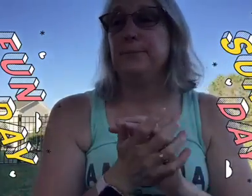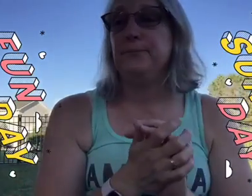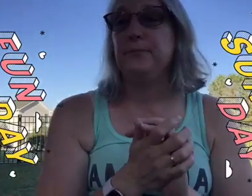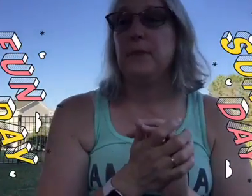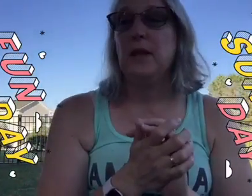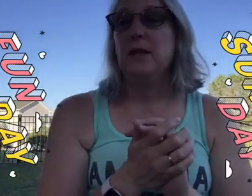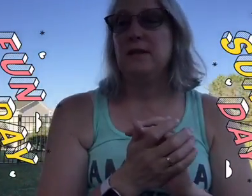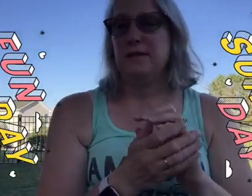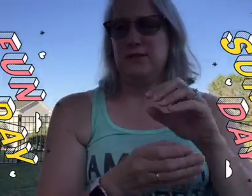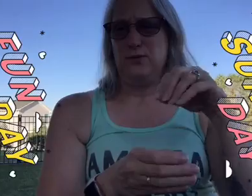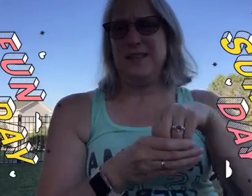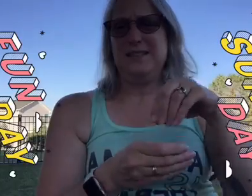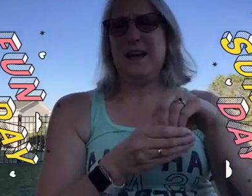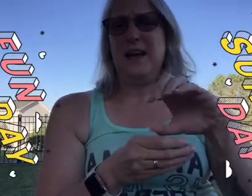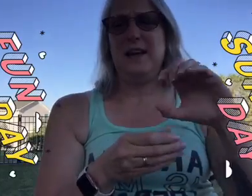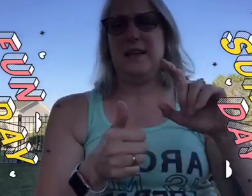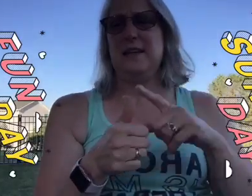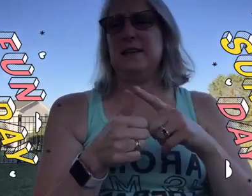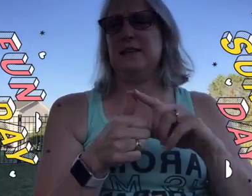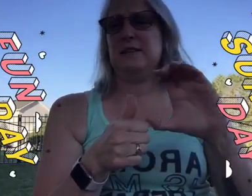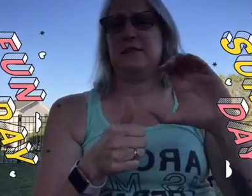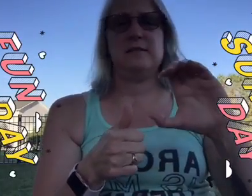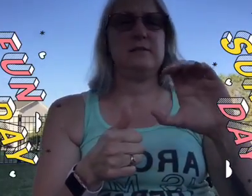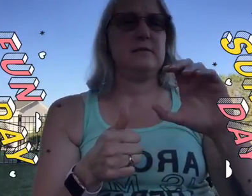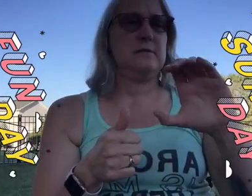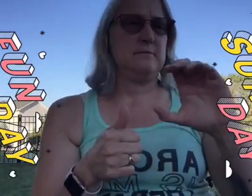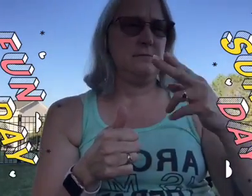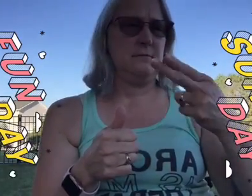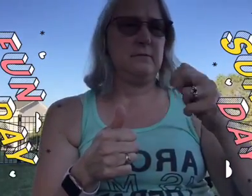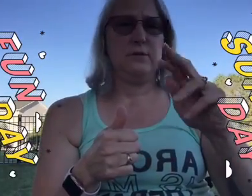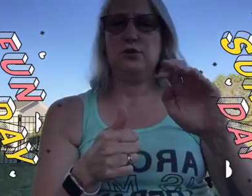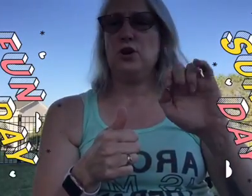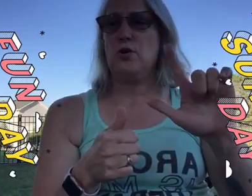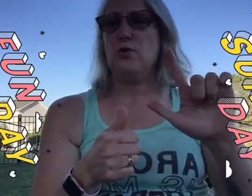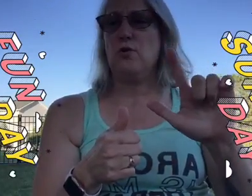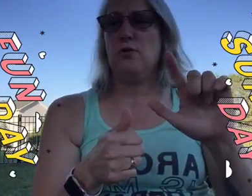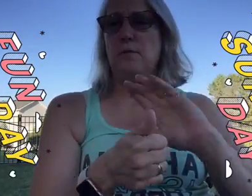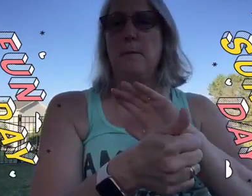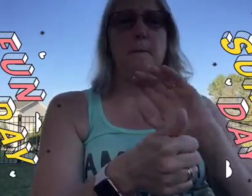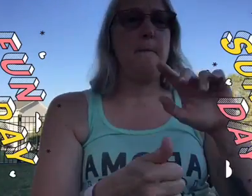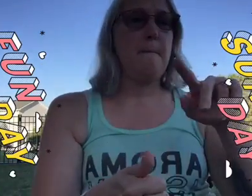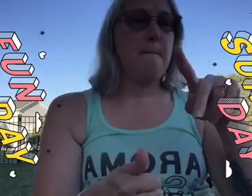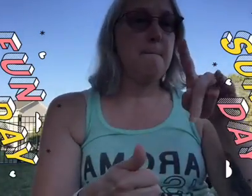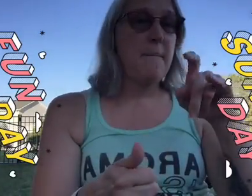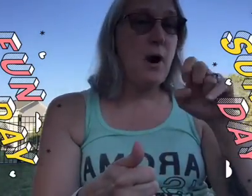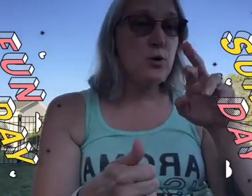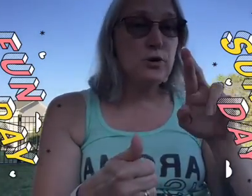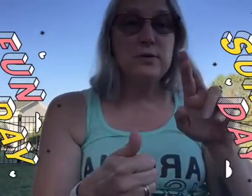so inside is charcoal powder